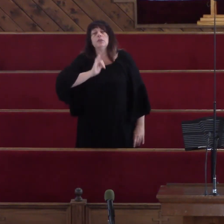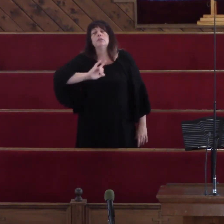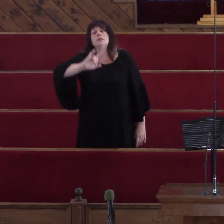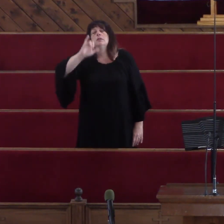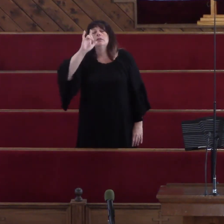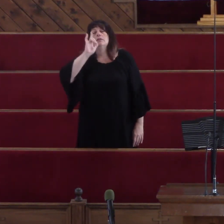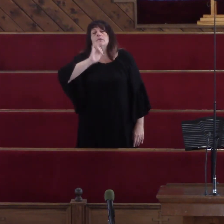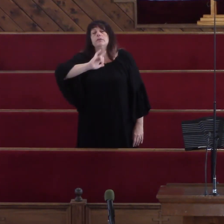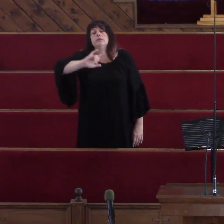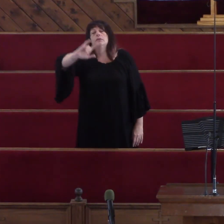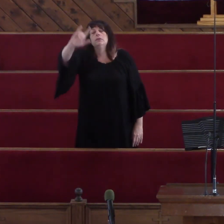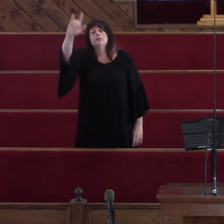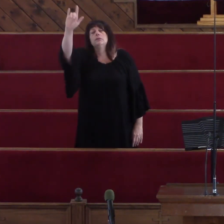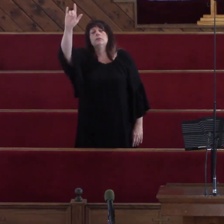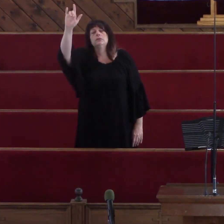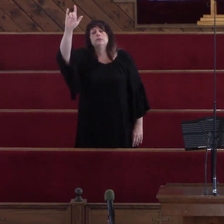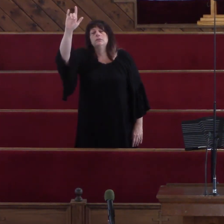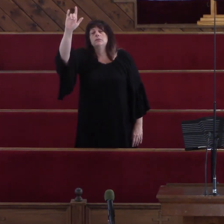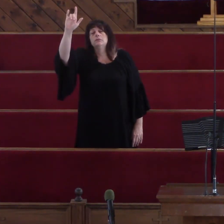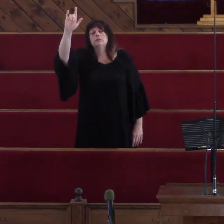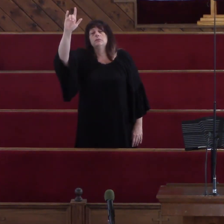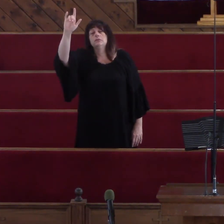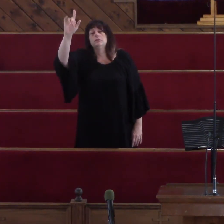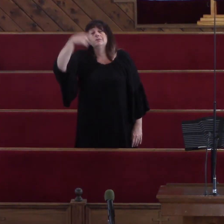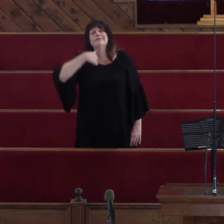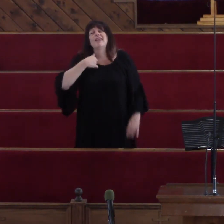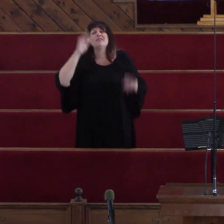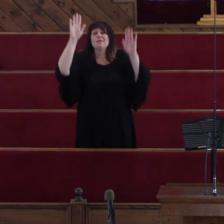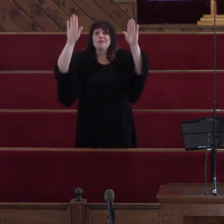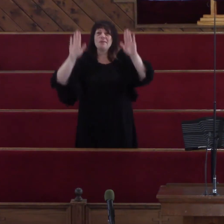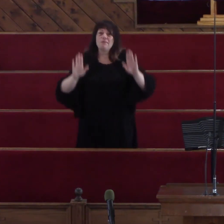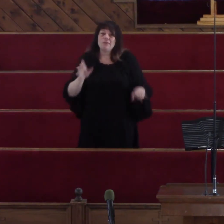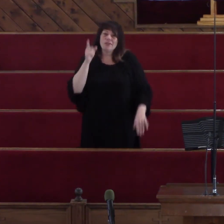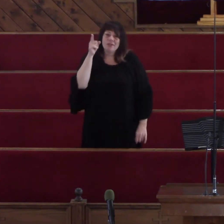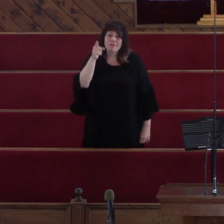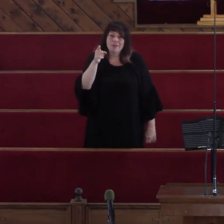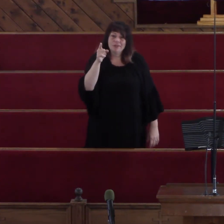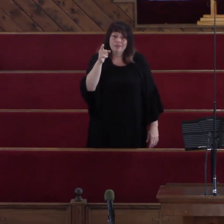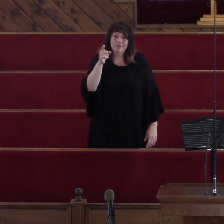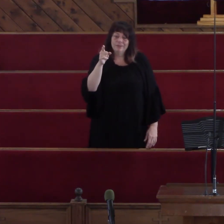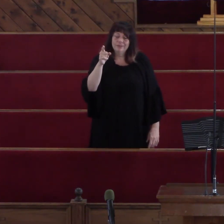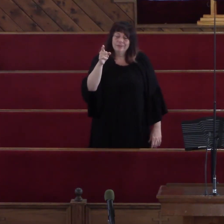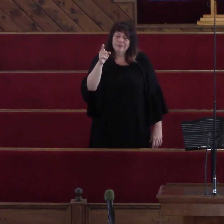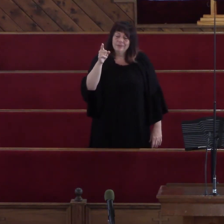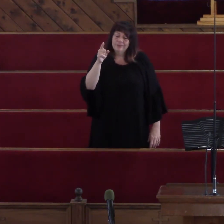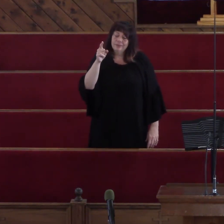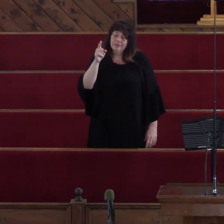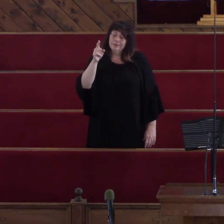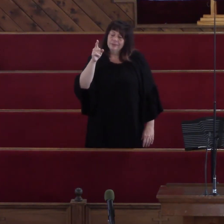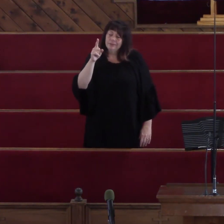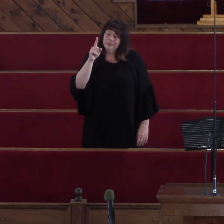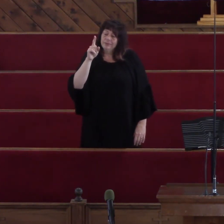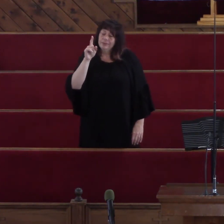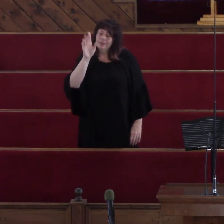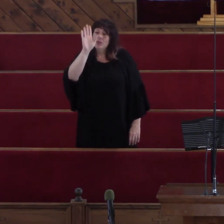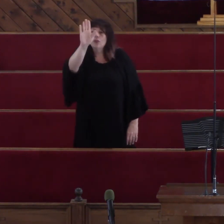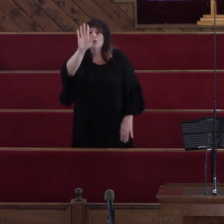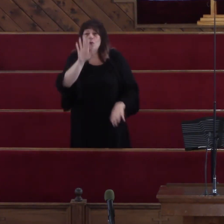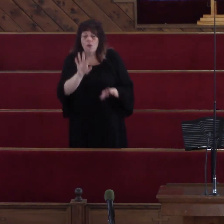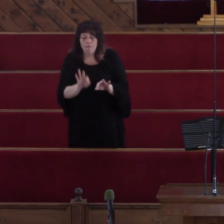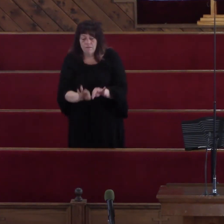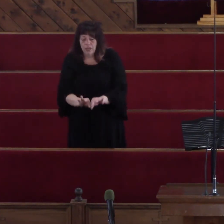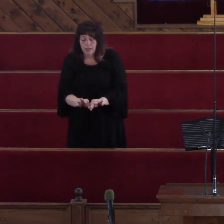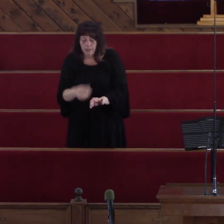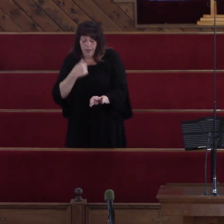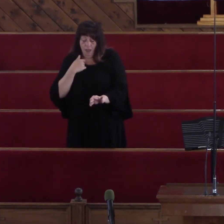do Is worship you All I want to do Is lay here